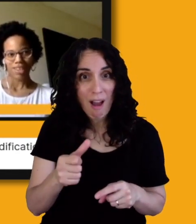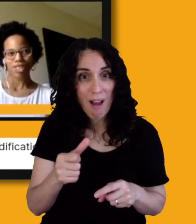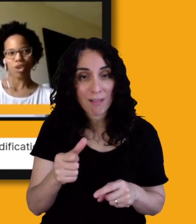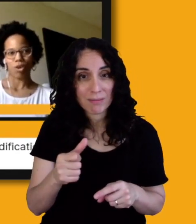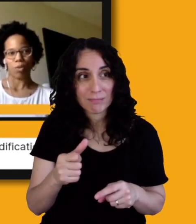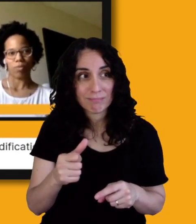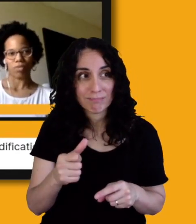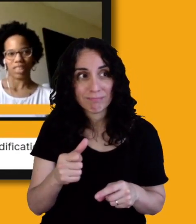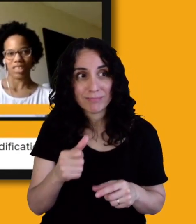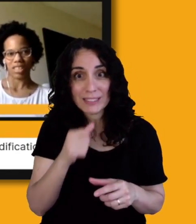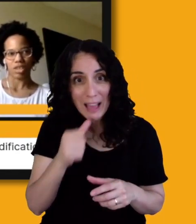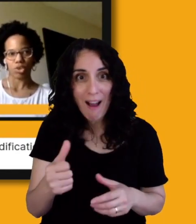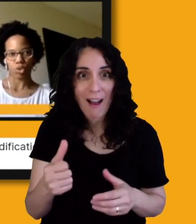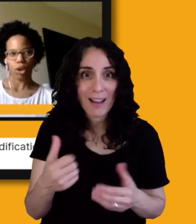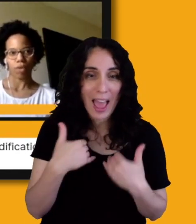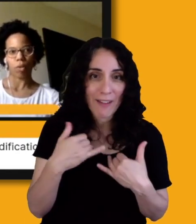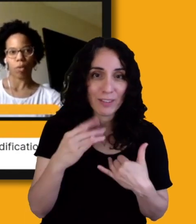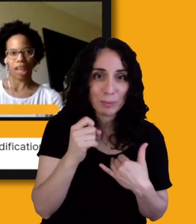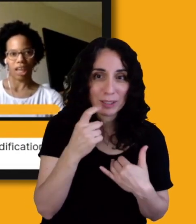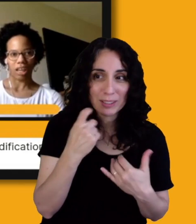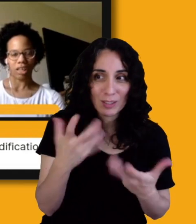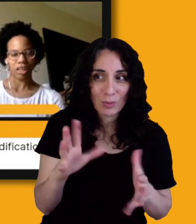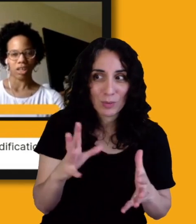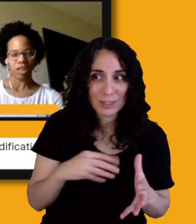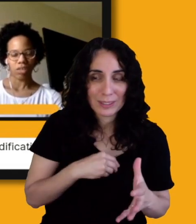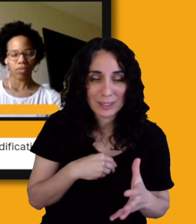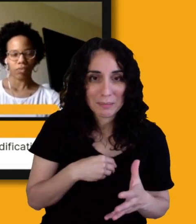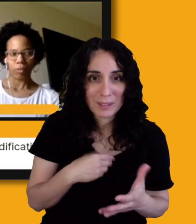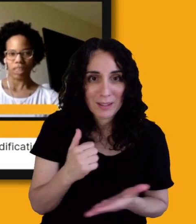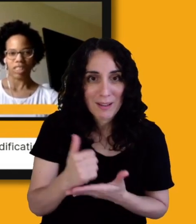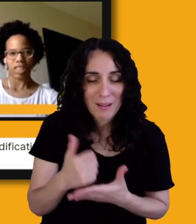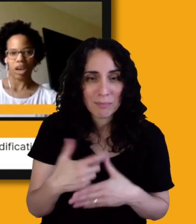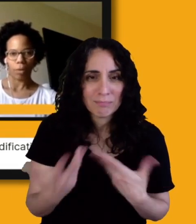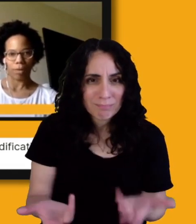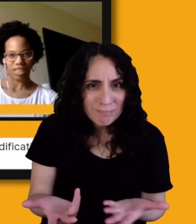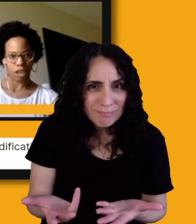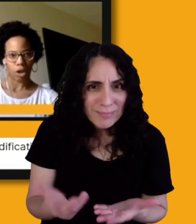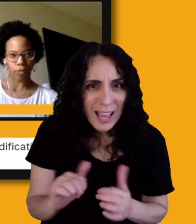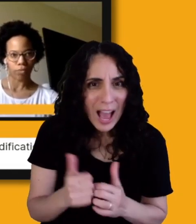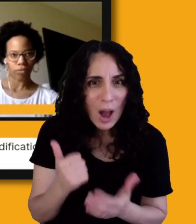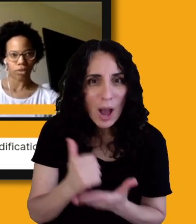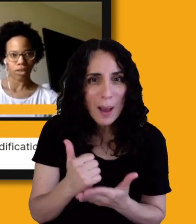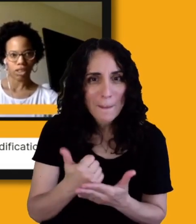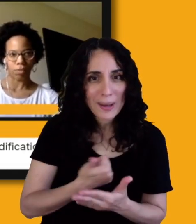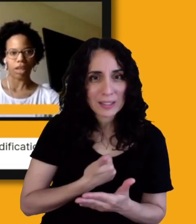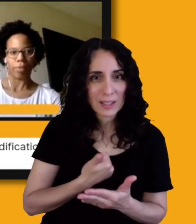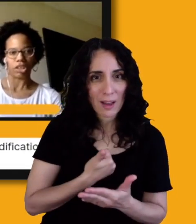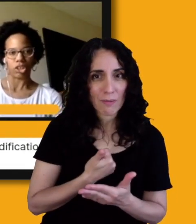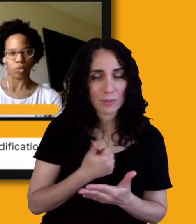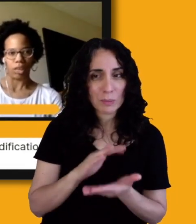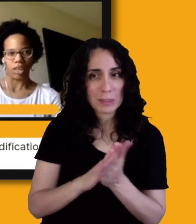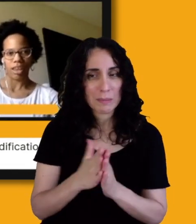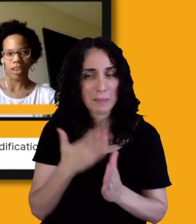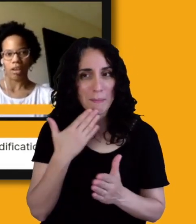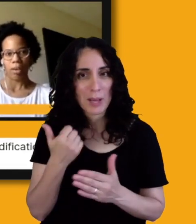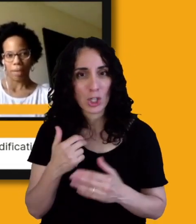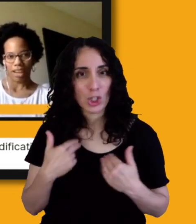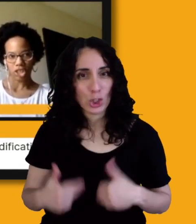Right. So this is sort of a way for me to help myself to be a better human. And back to your